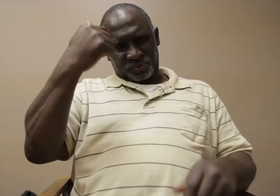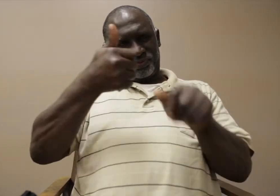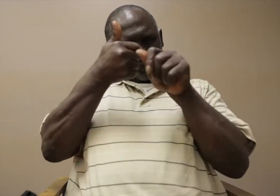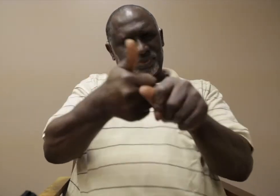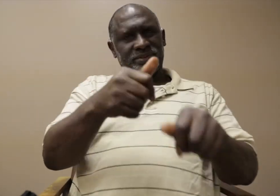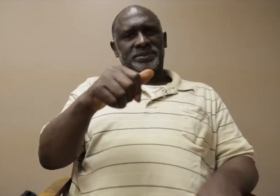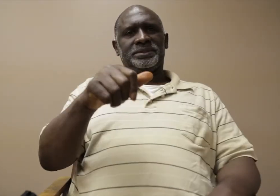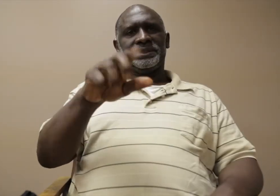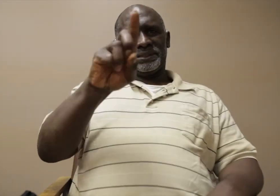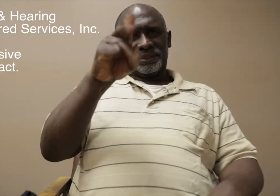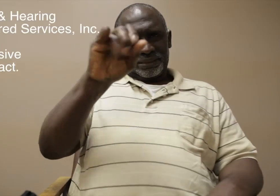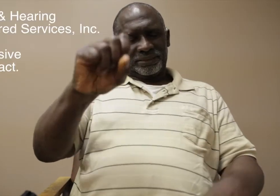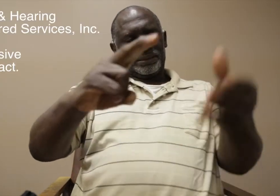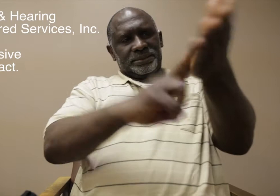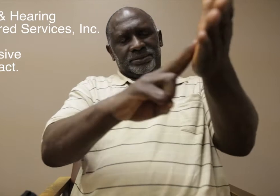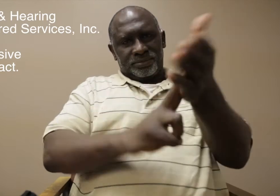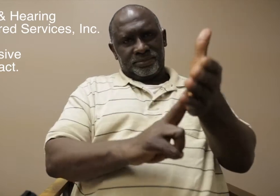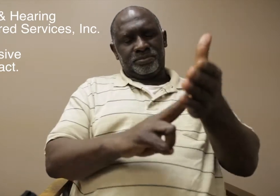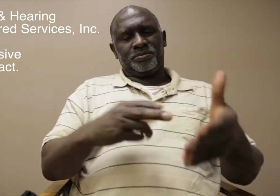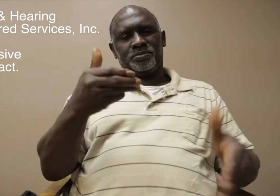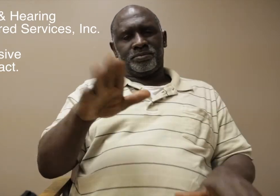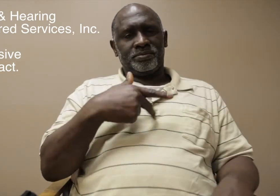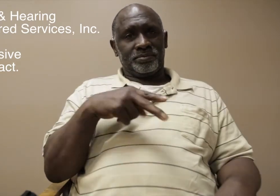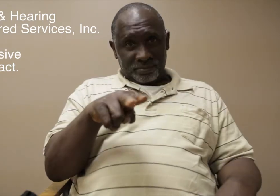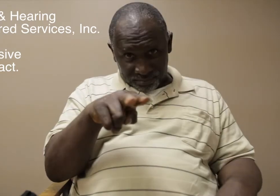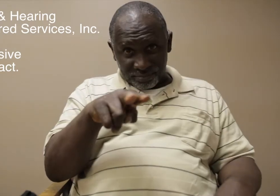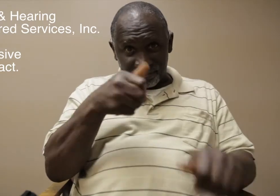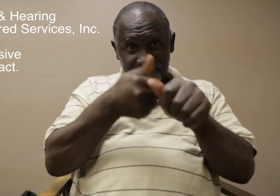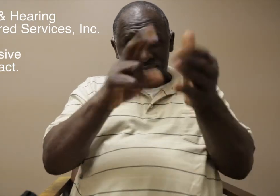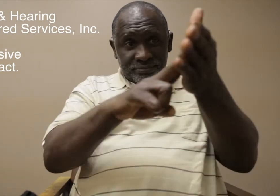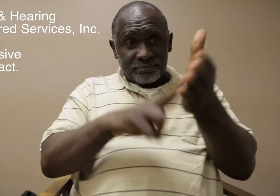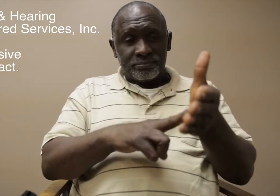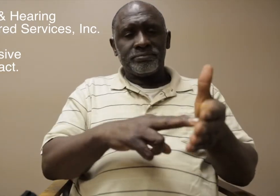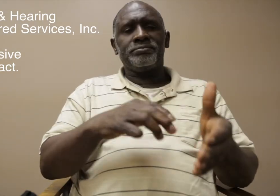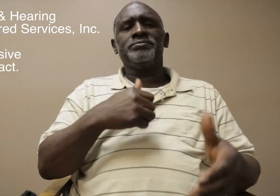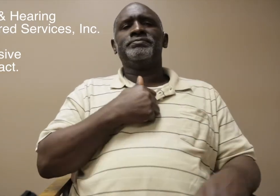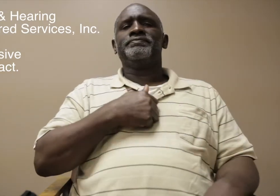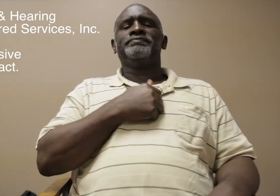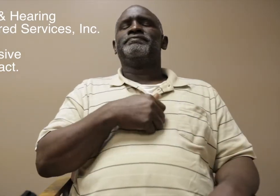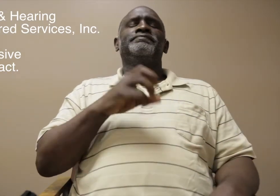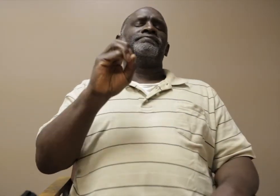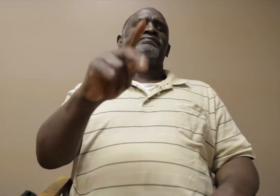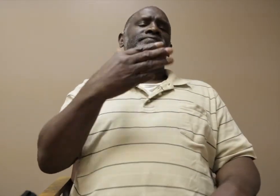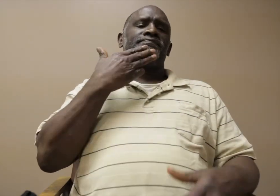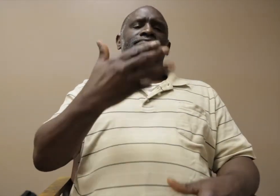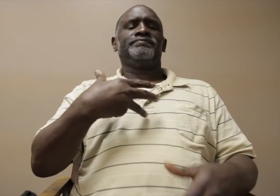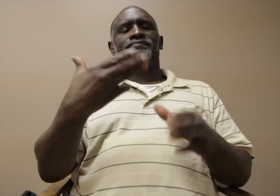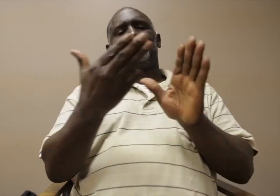dismiss this interpreter. We can't get another interpreter because DHIS has an exclusive contract. So I said,